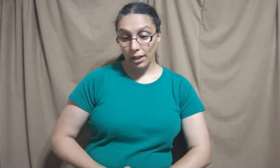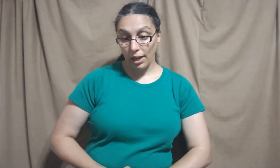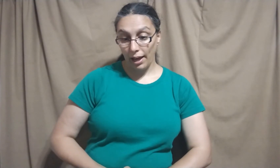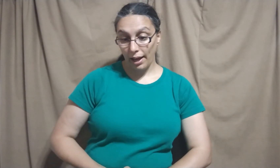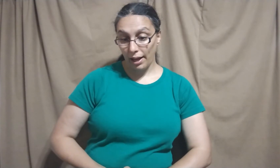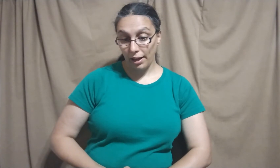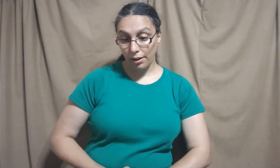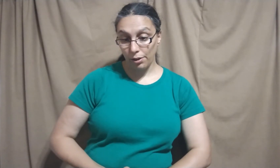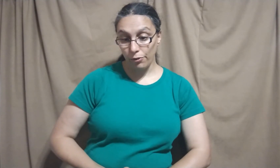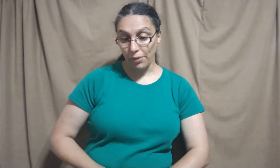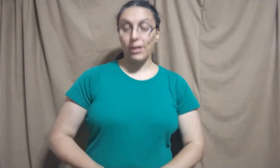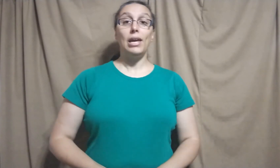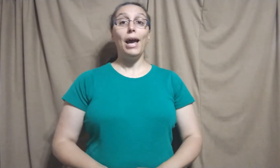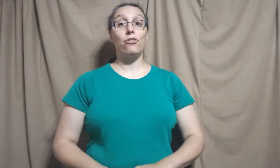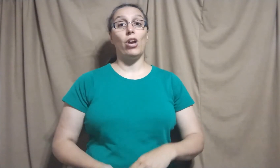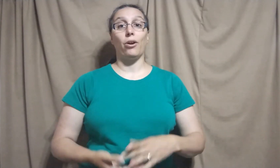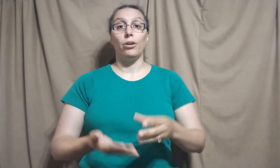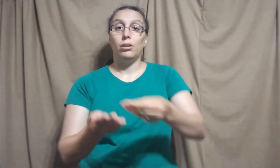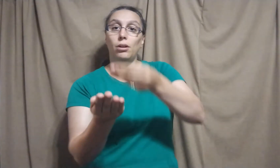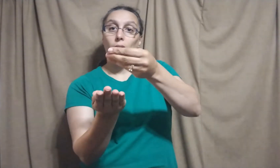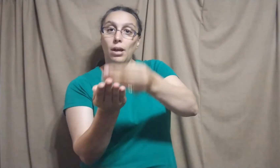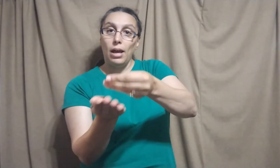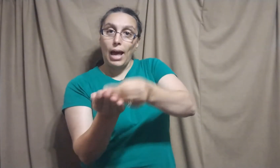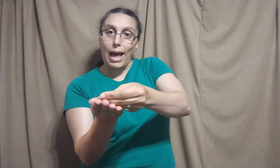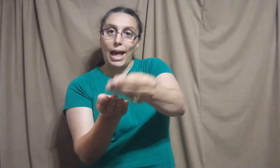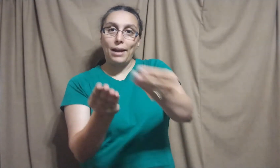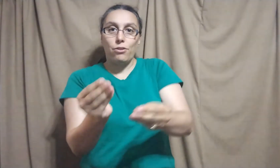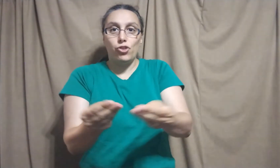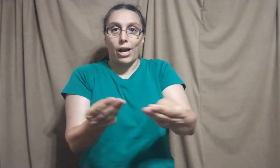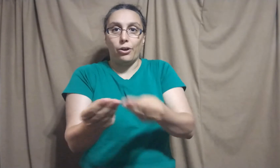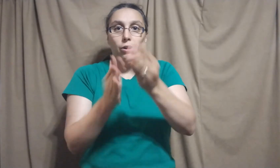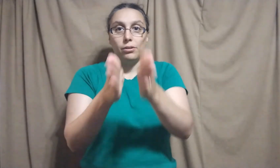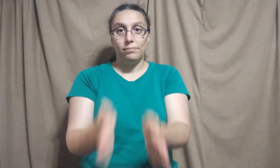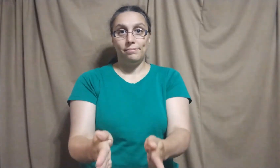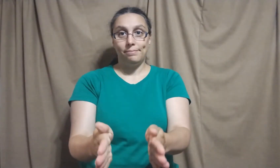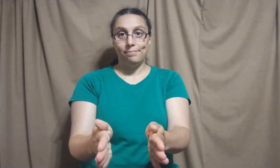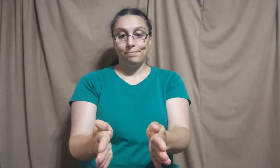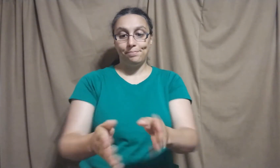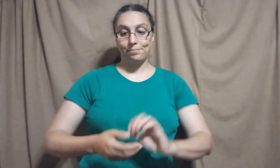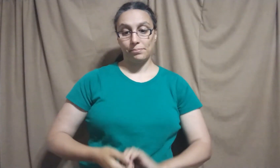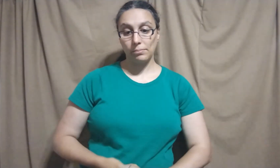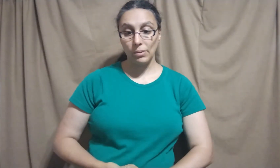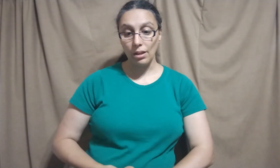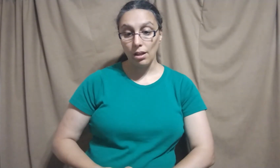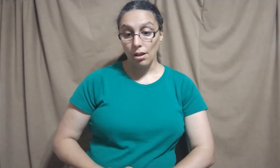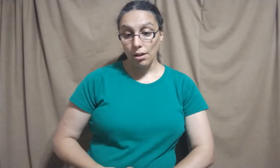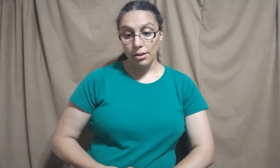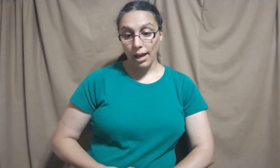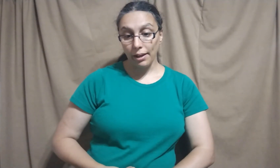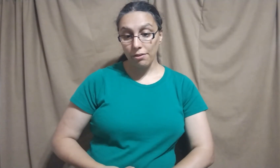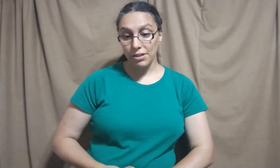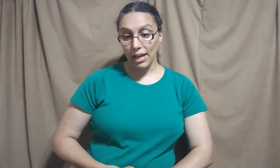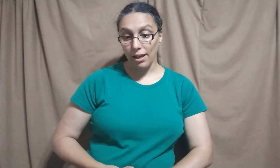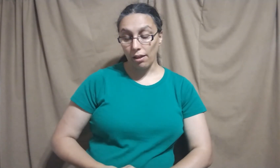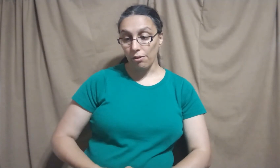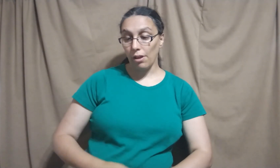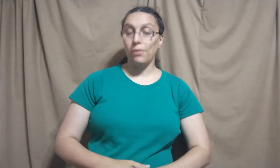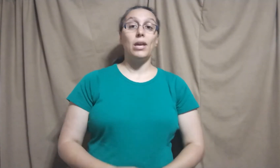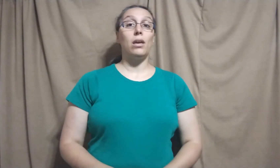have the Exchequer. Exchequer. Next is the